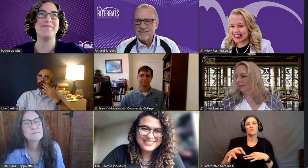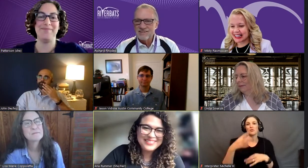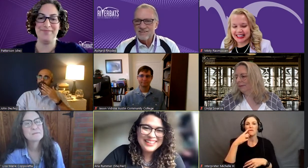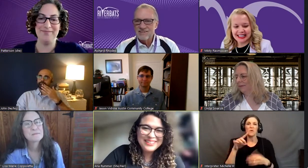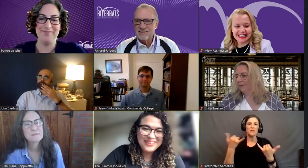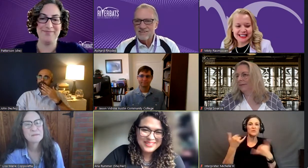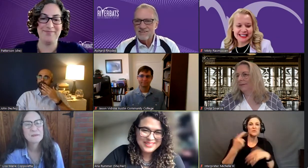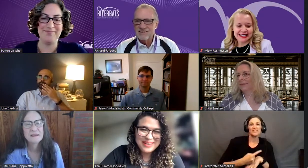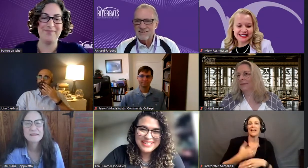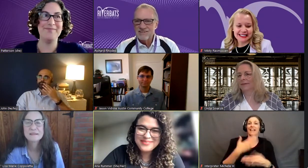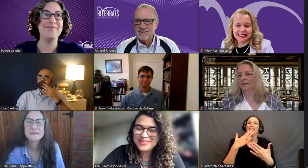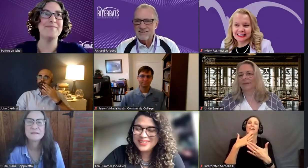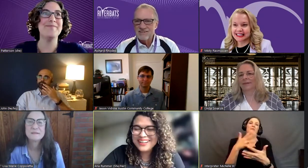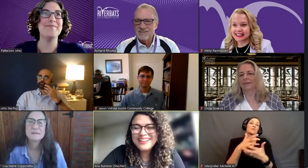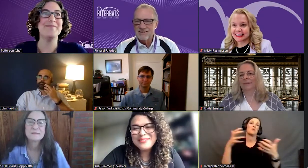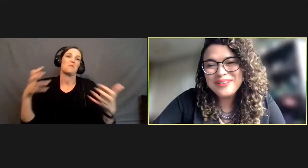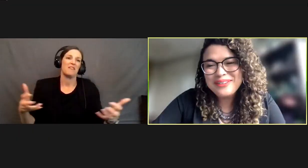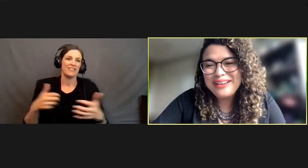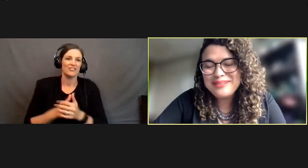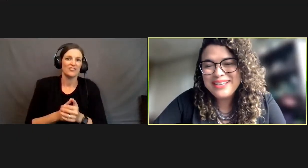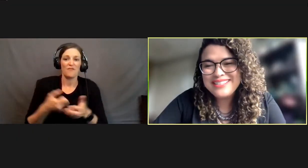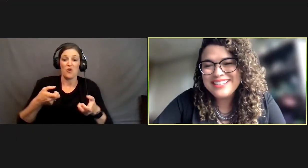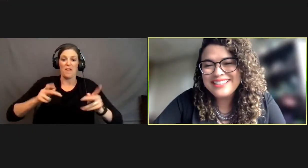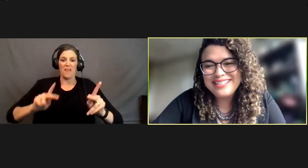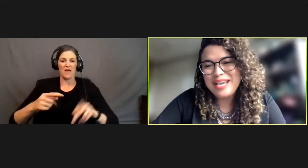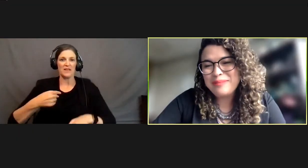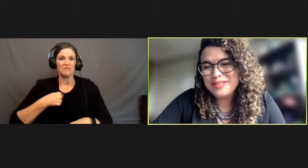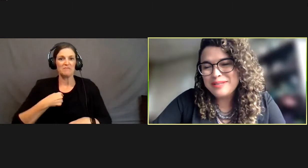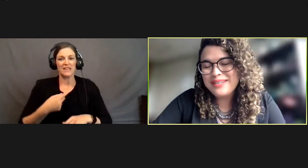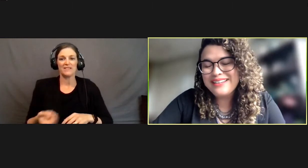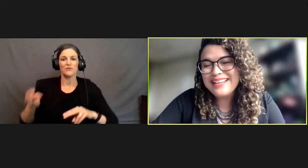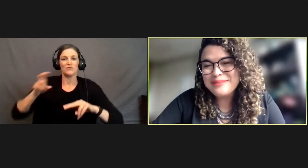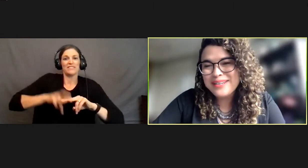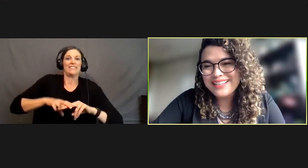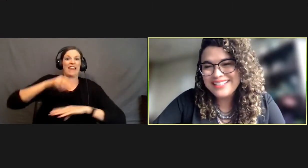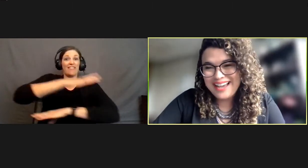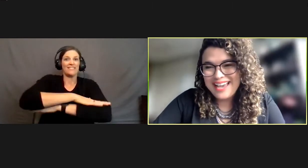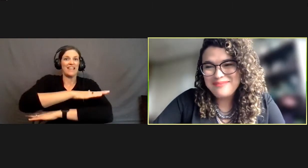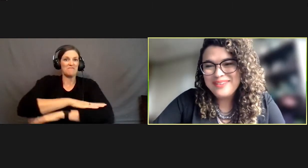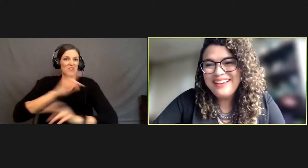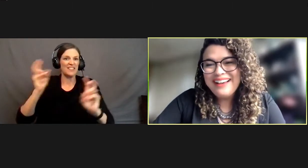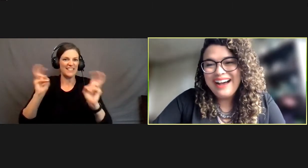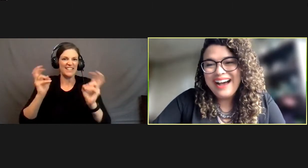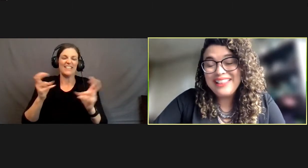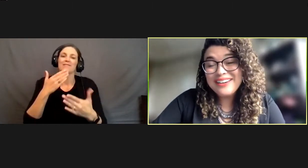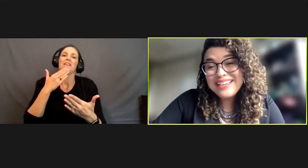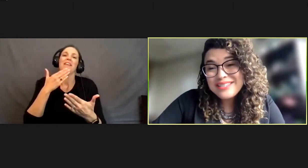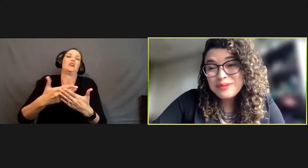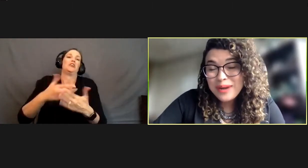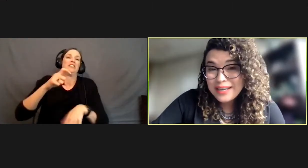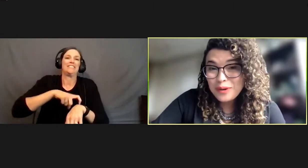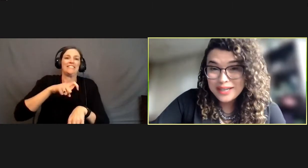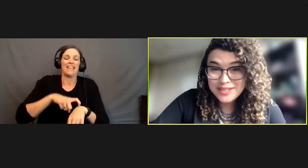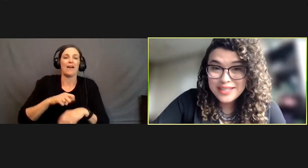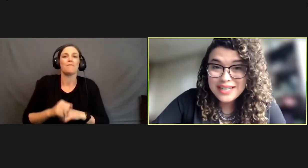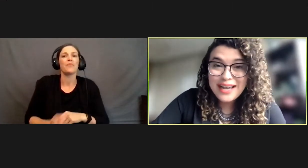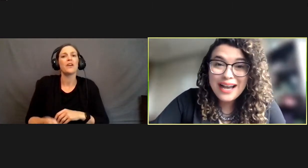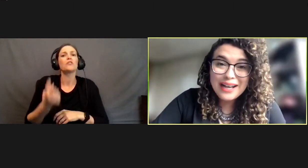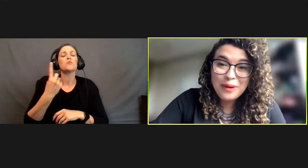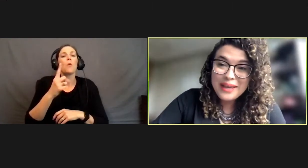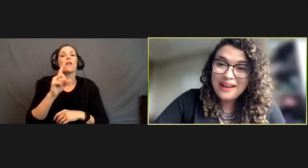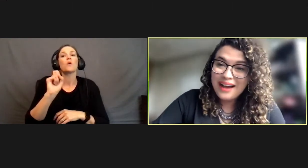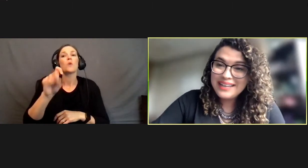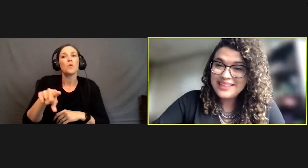So thank you all so much for allowing me a seat at the table. It's been a good time. There is a running question